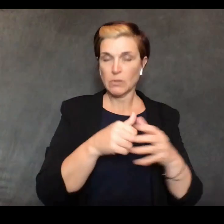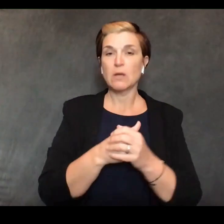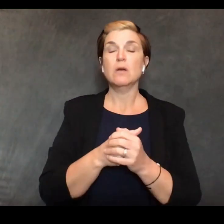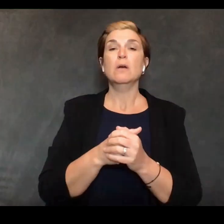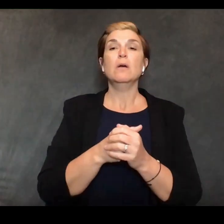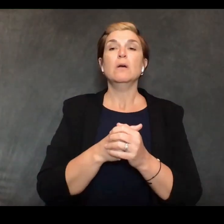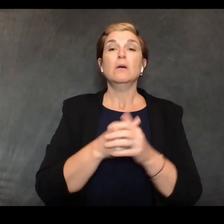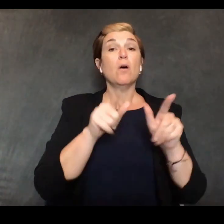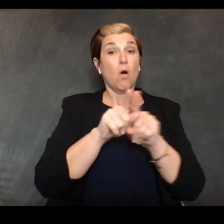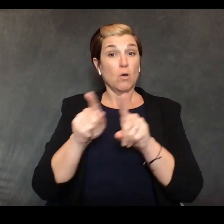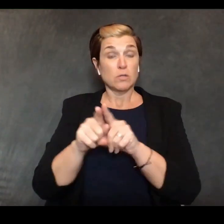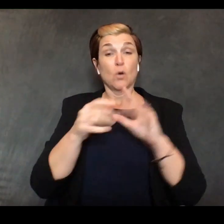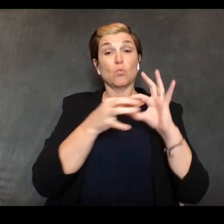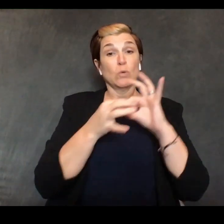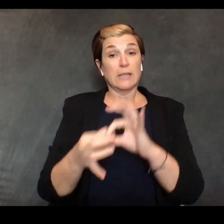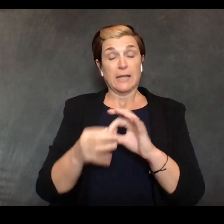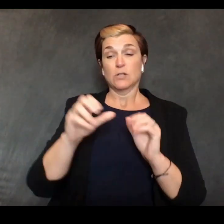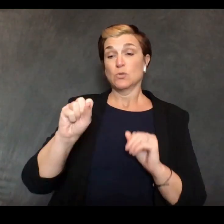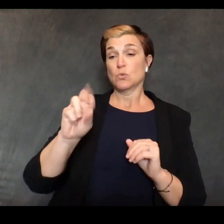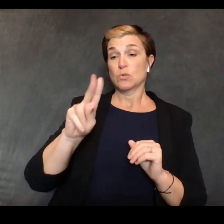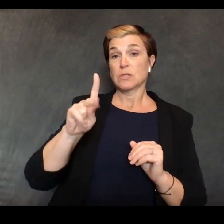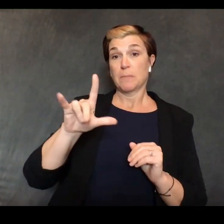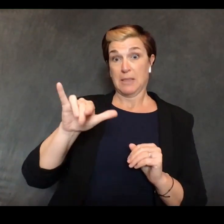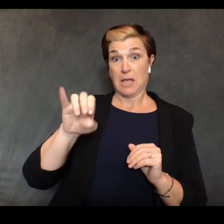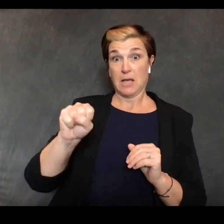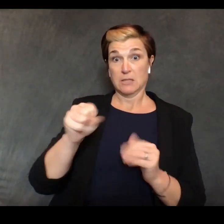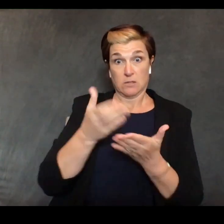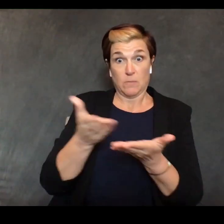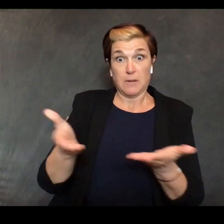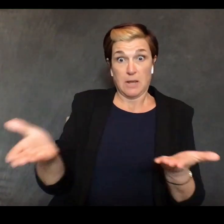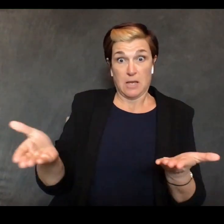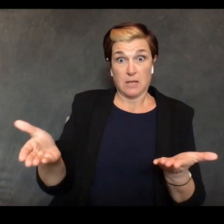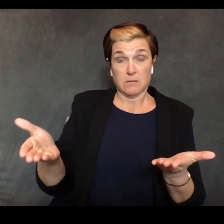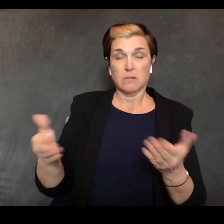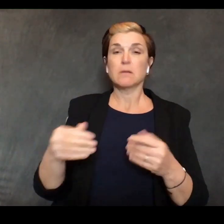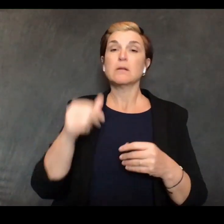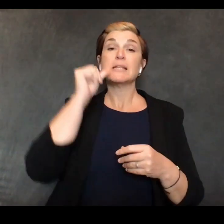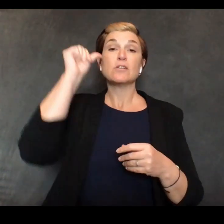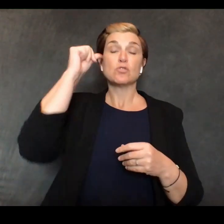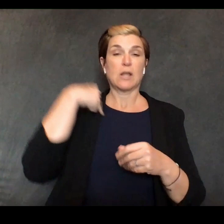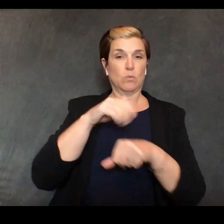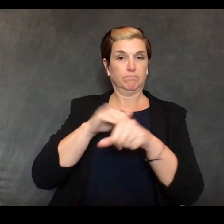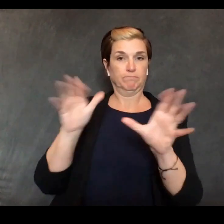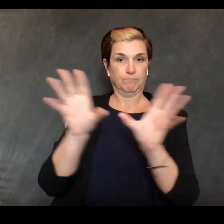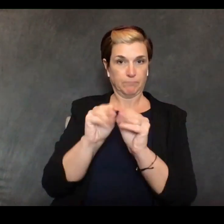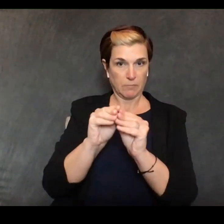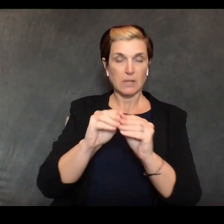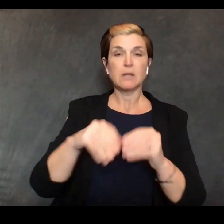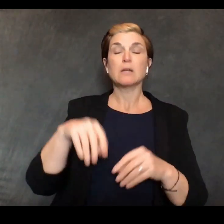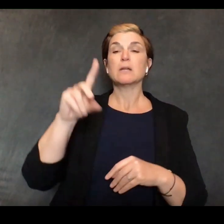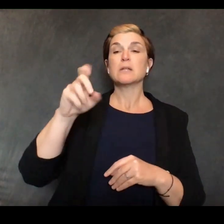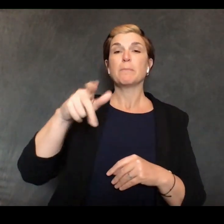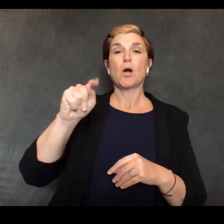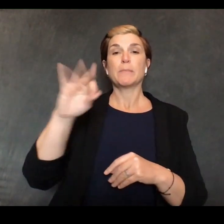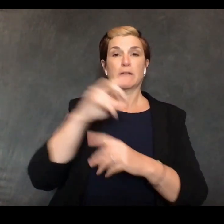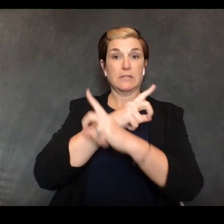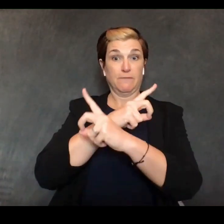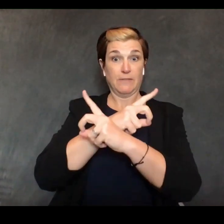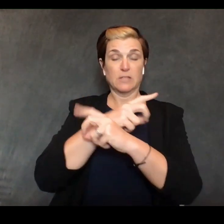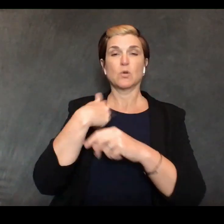meetings yesterday with department of defense officials about excess supplies the president and i will be meeting today to speak about